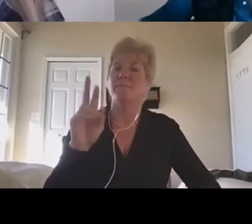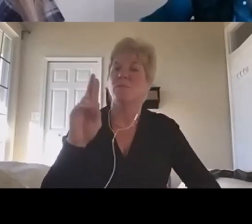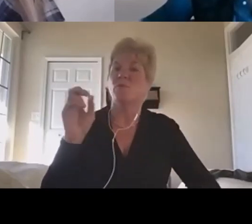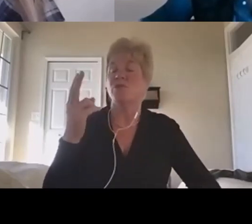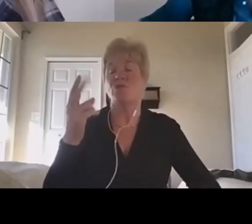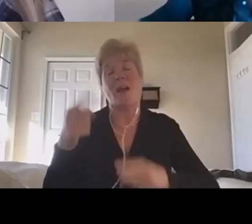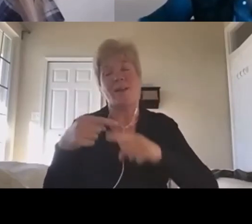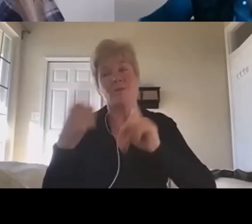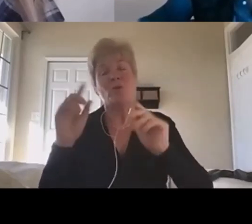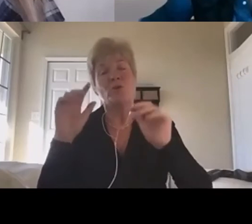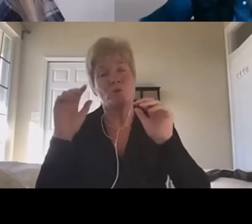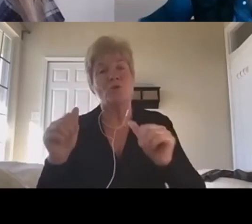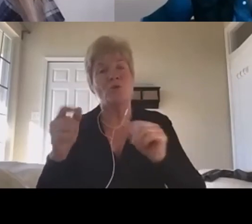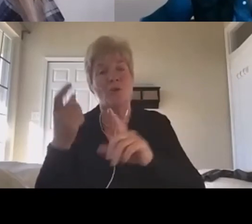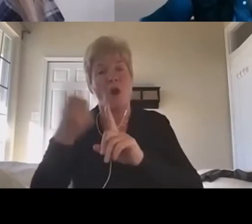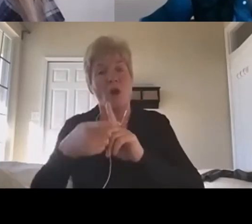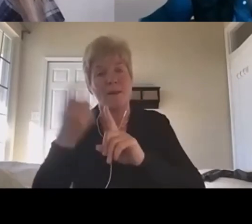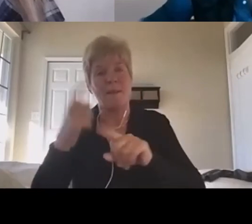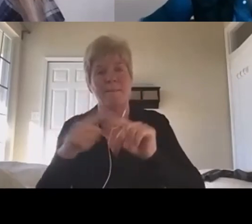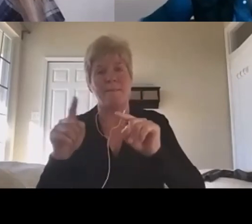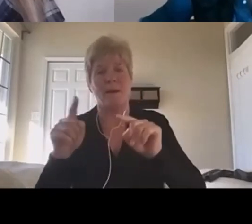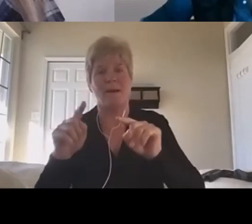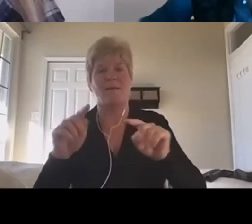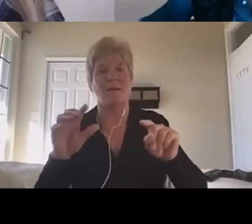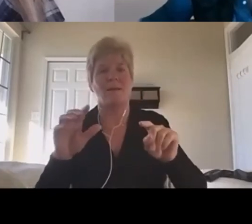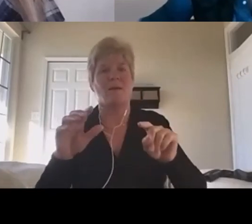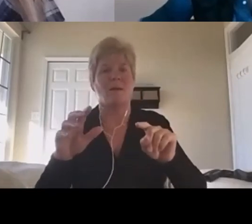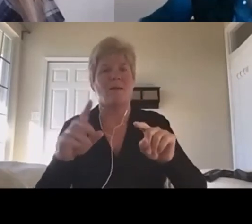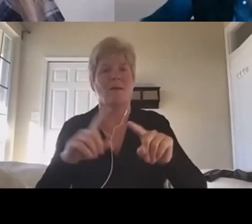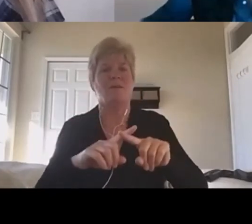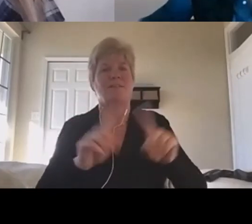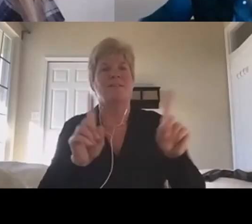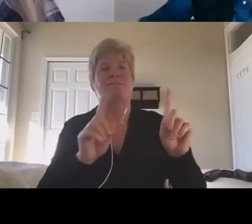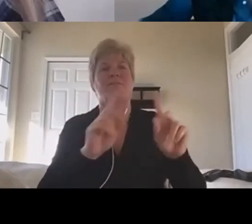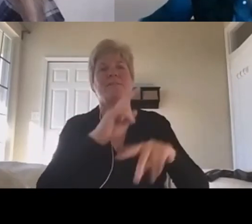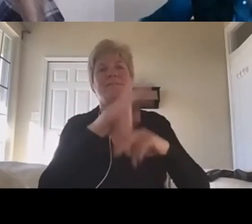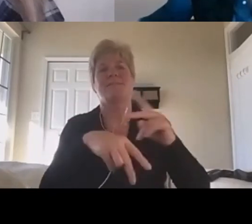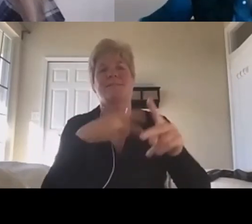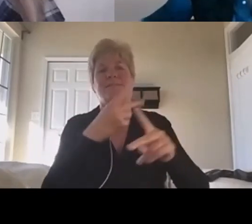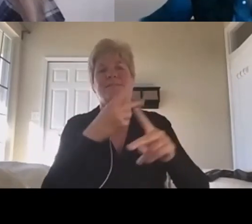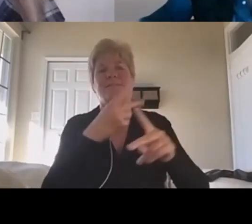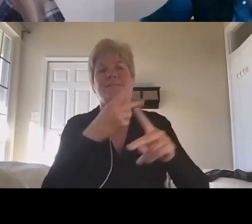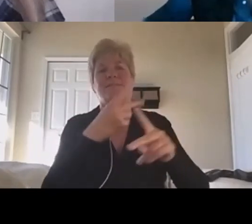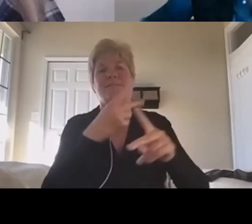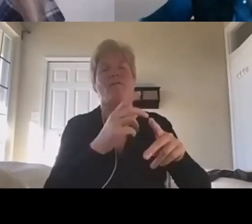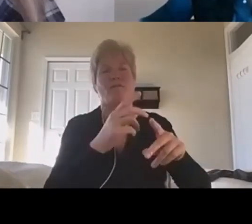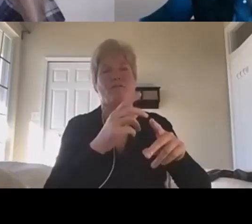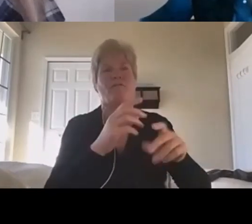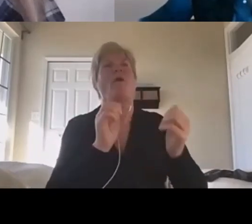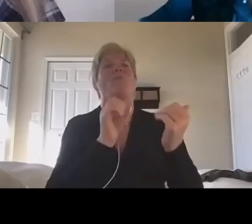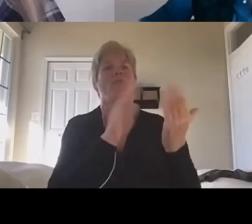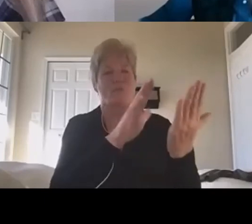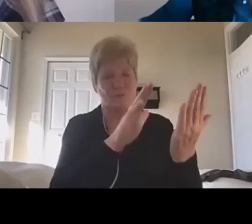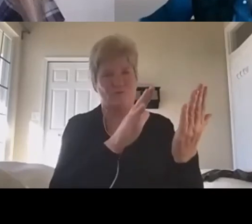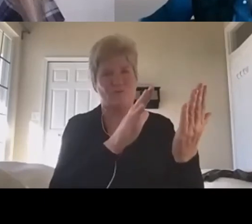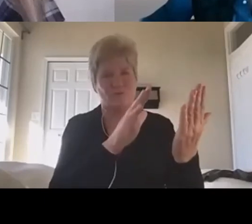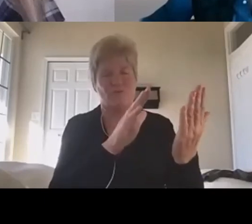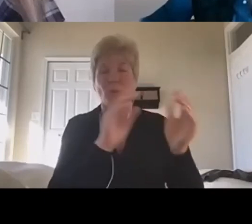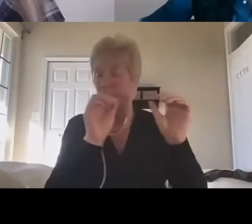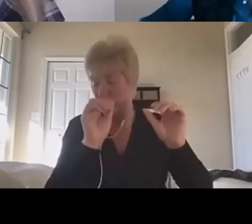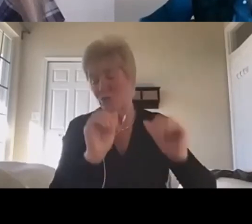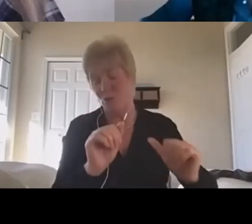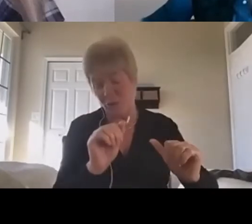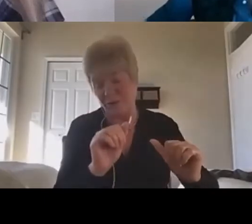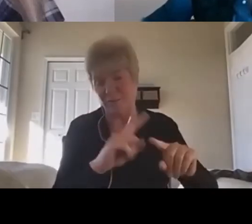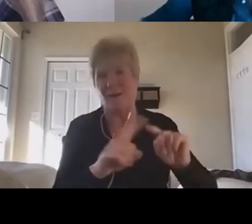that, but it would take a very different kind of approach than what most companies are taking